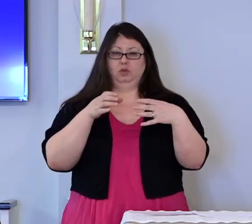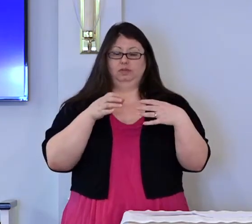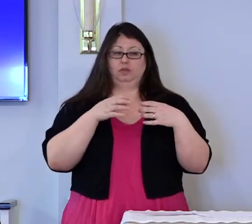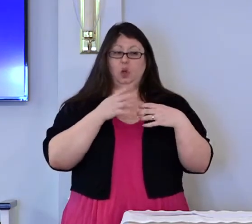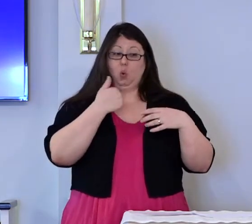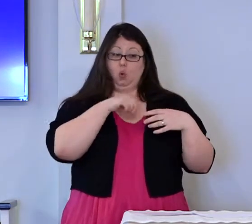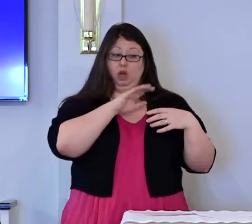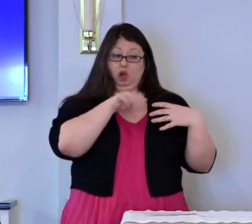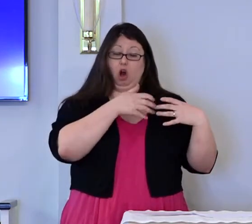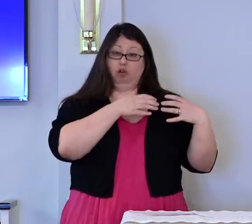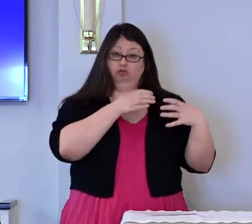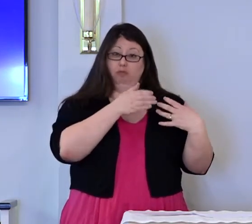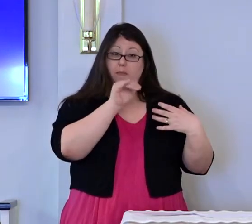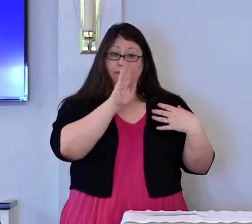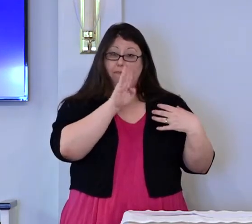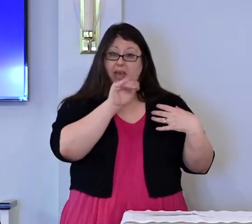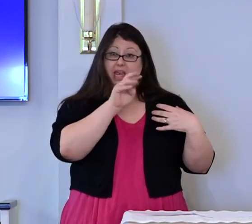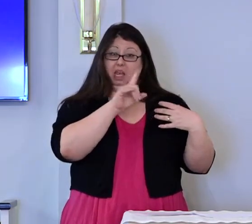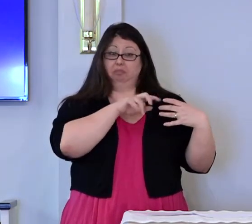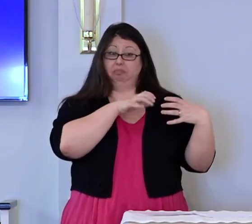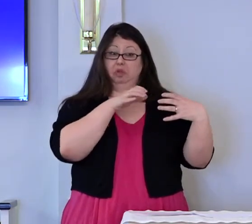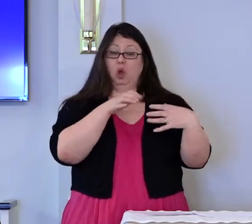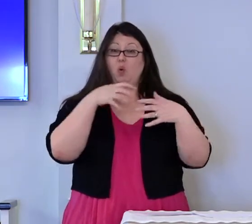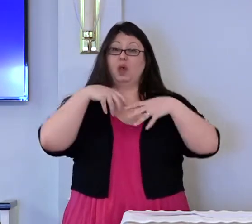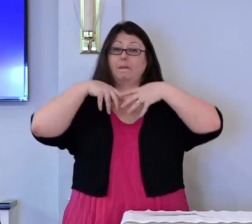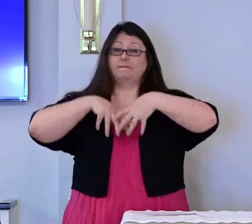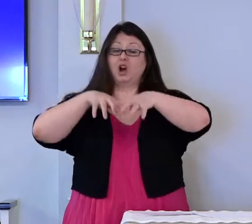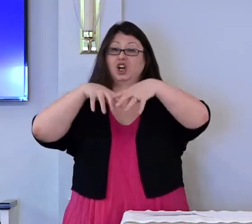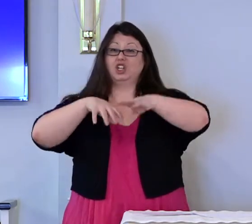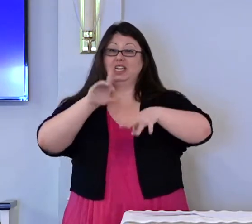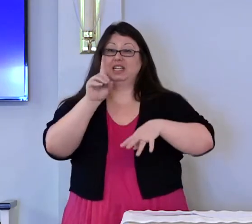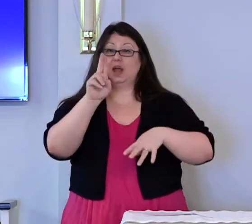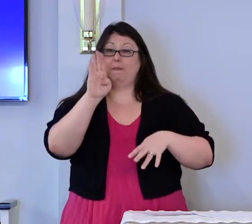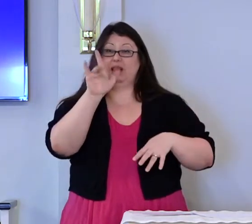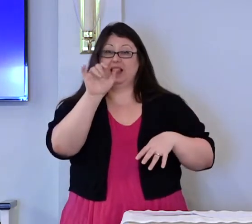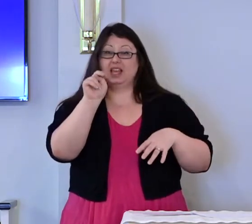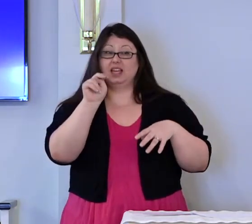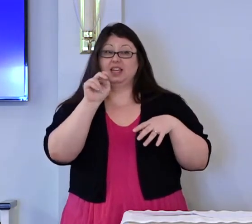We had marched in the Dublin St. Patrick's Day parade.